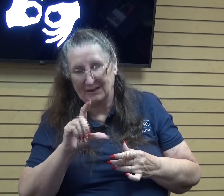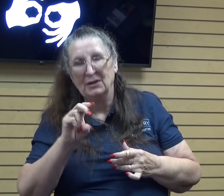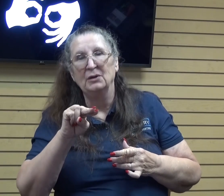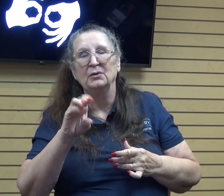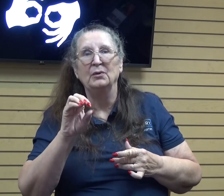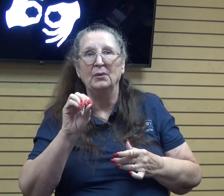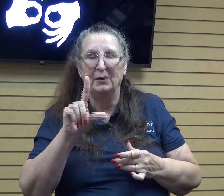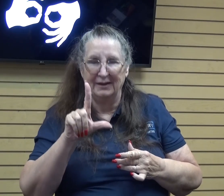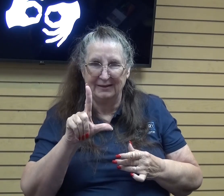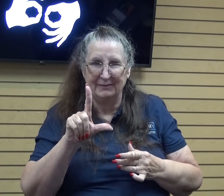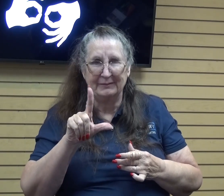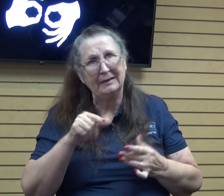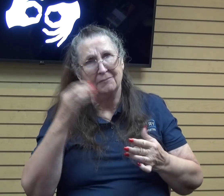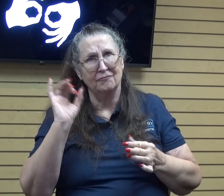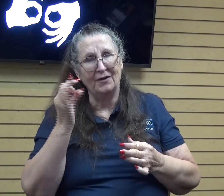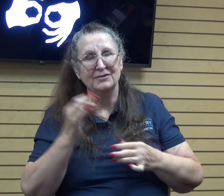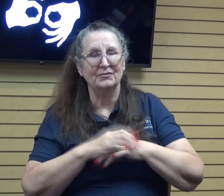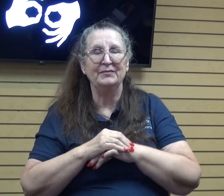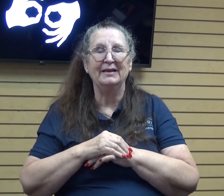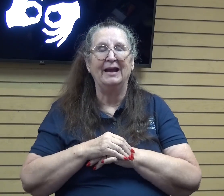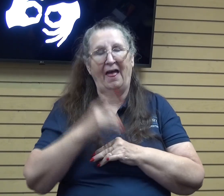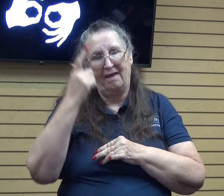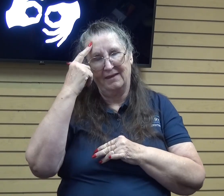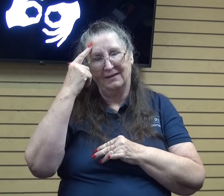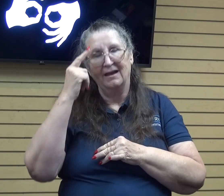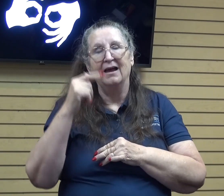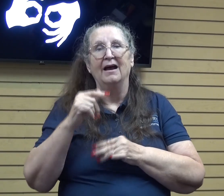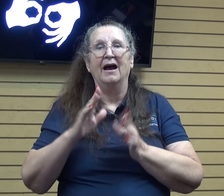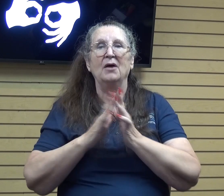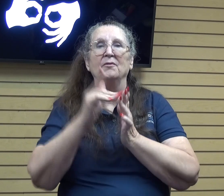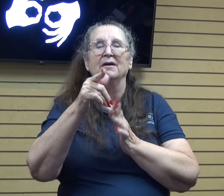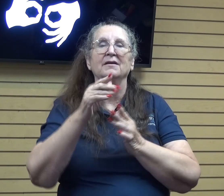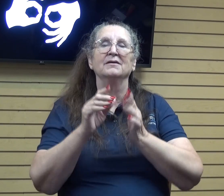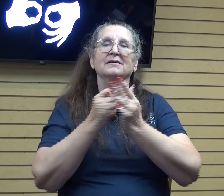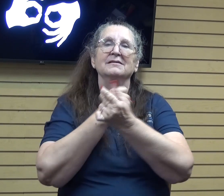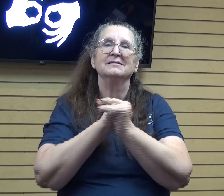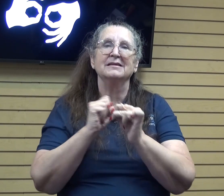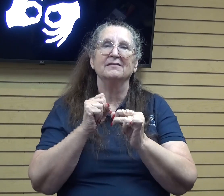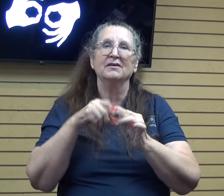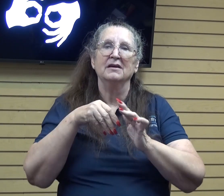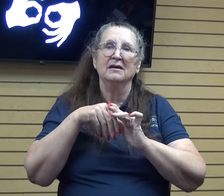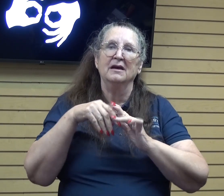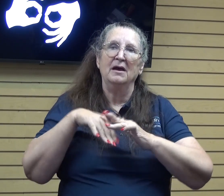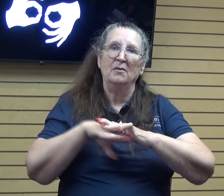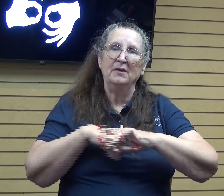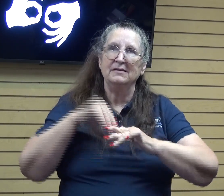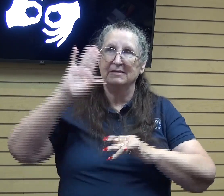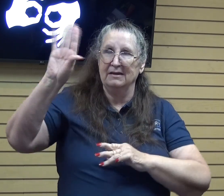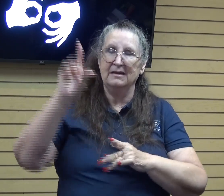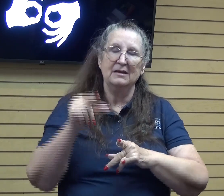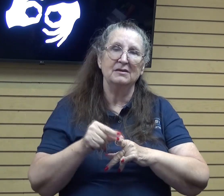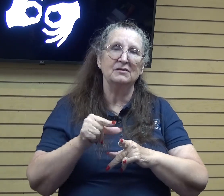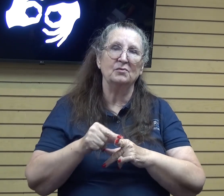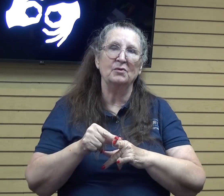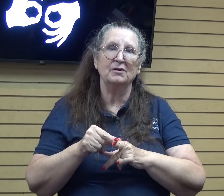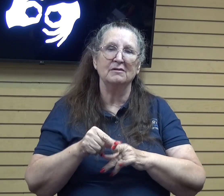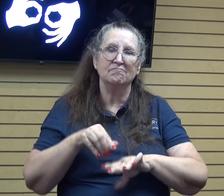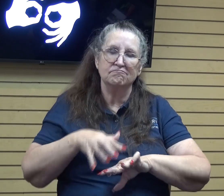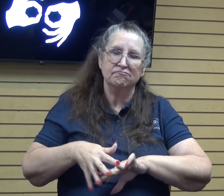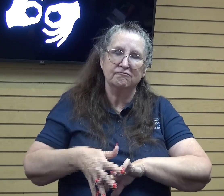all will be uh safe and sound and grounded in in his word so let me close in prayer lord jesus i